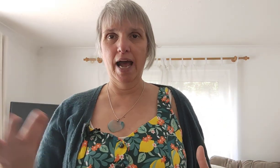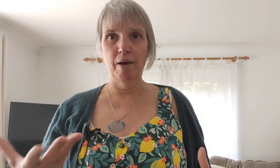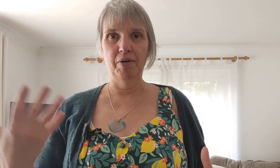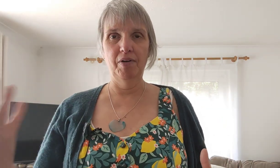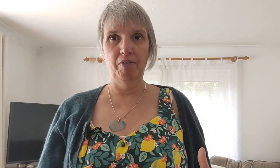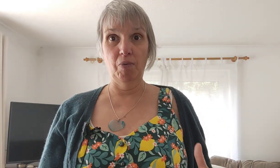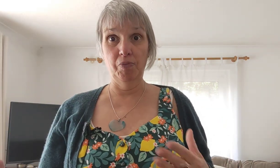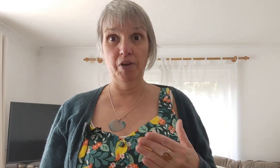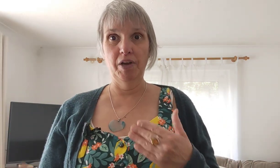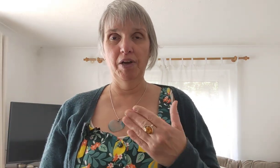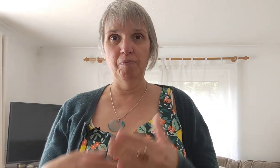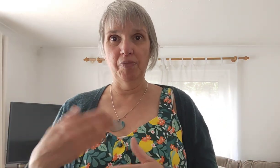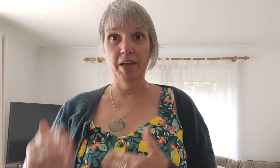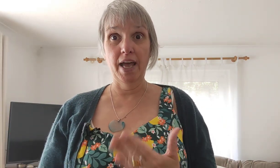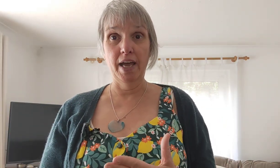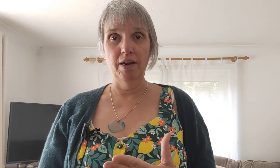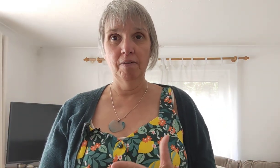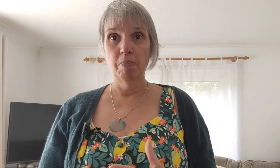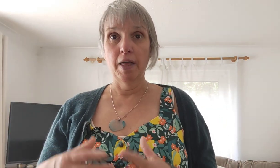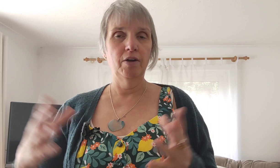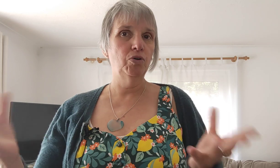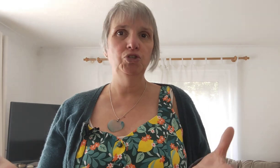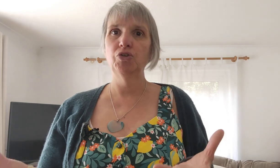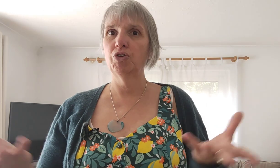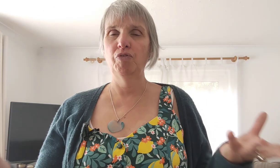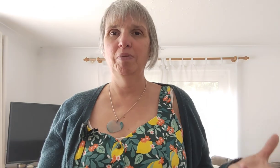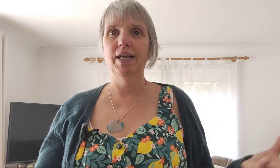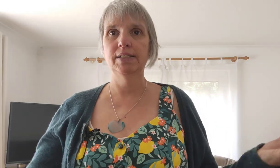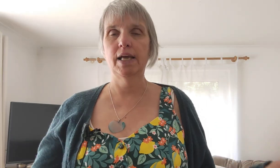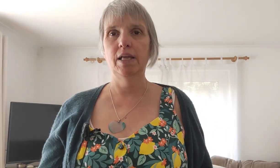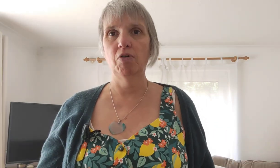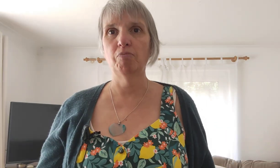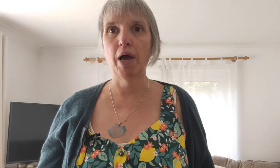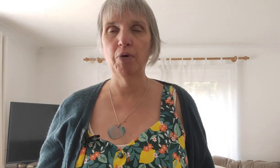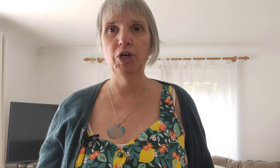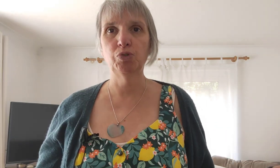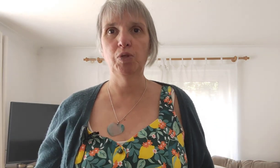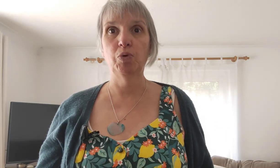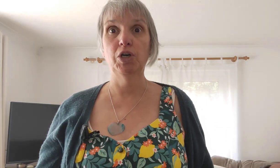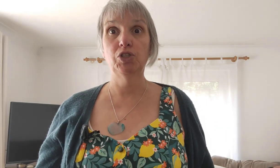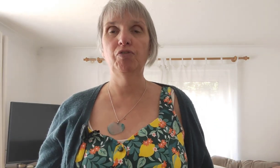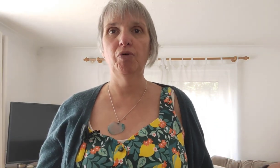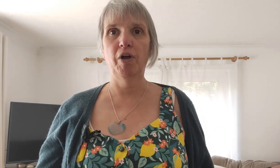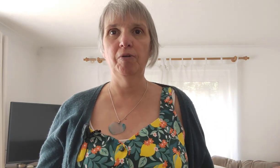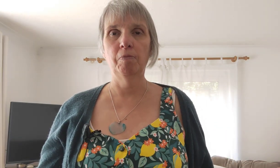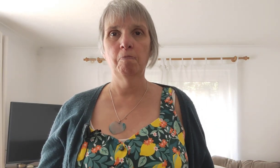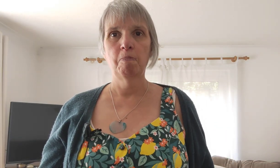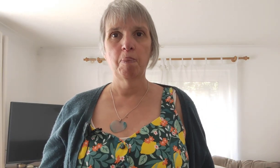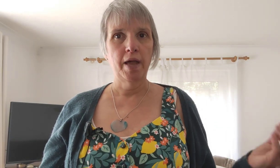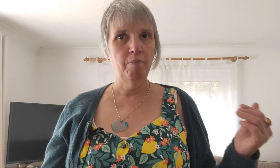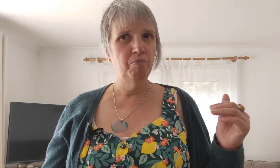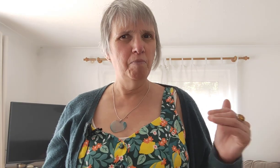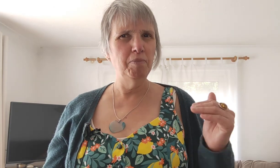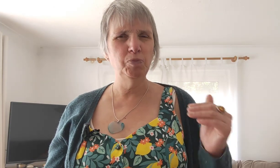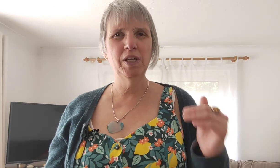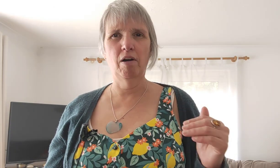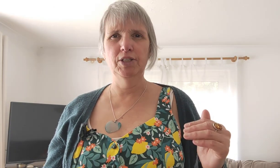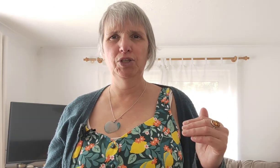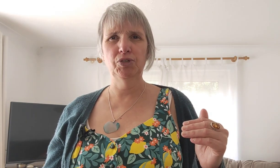tap again and of course you can replace any of my words with words of your own and remember to be kind to